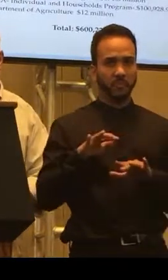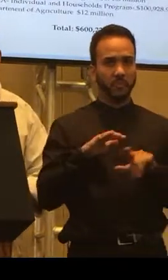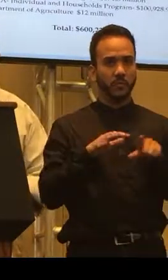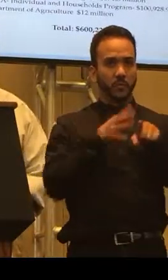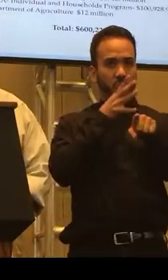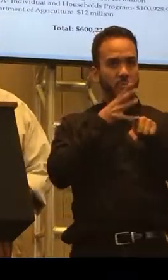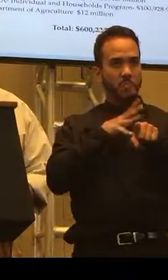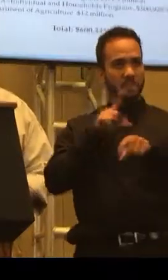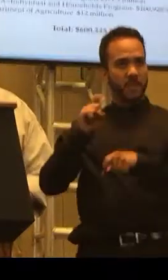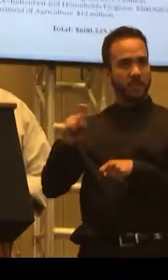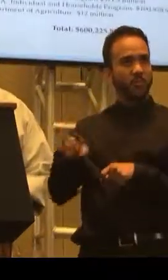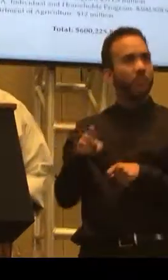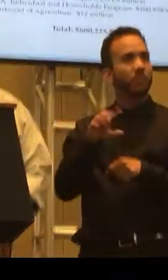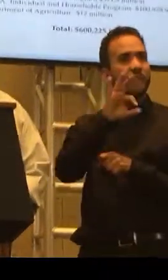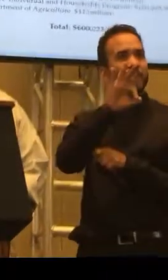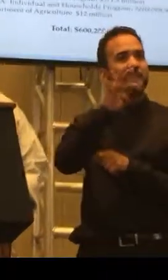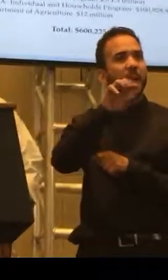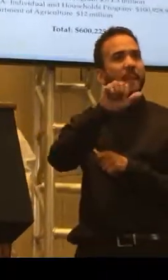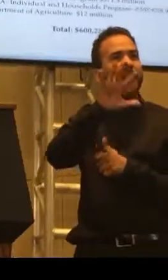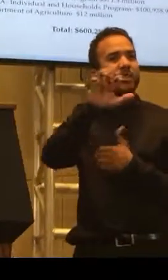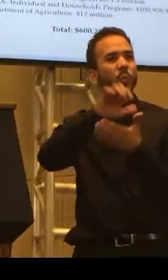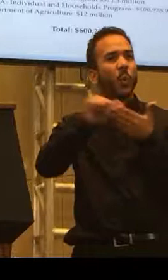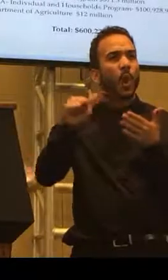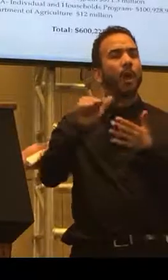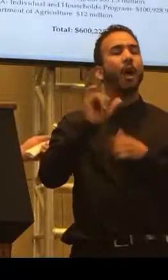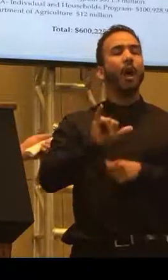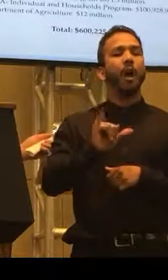that money because it's an emergency staple.